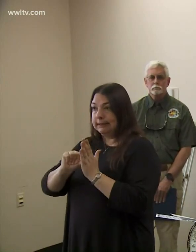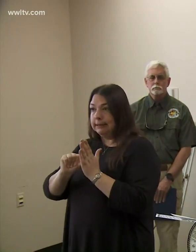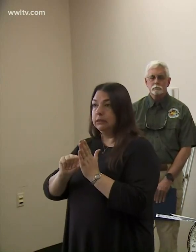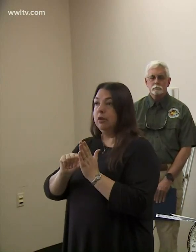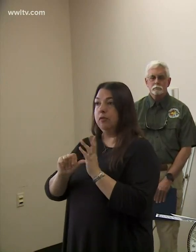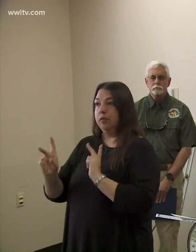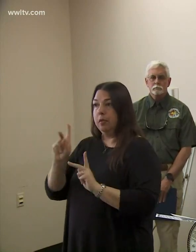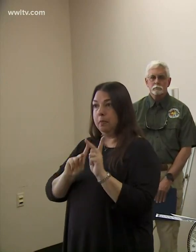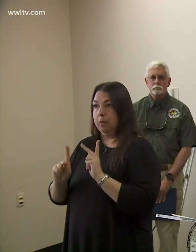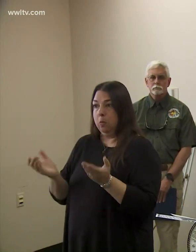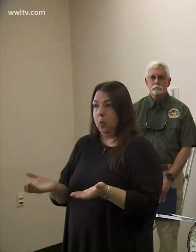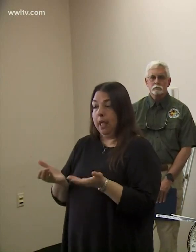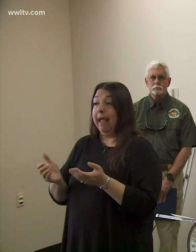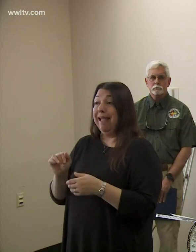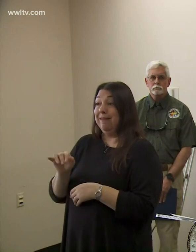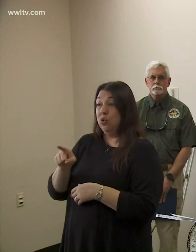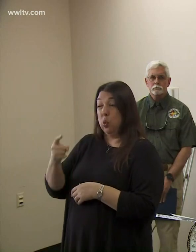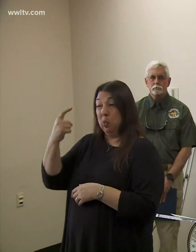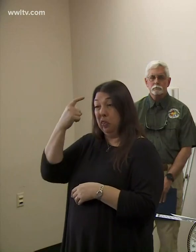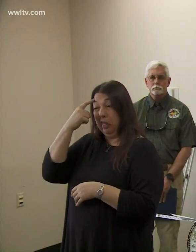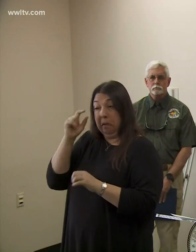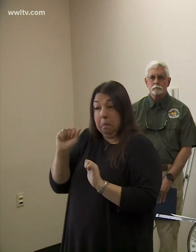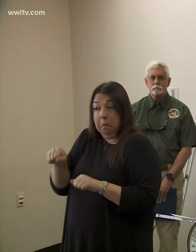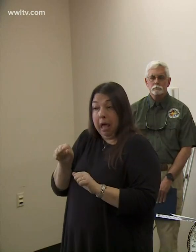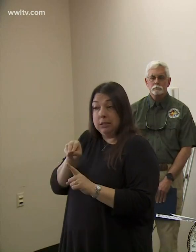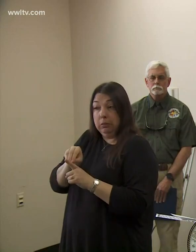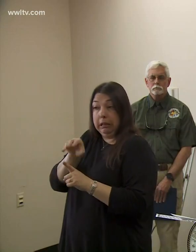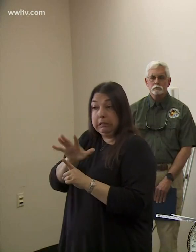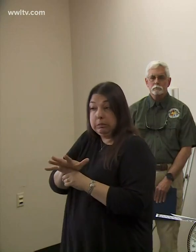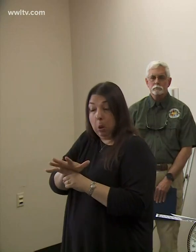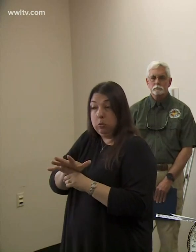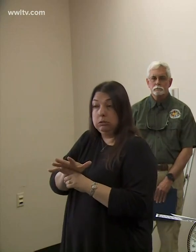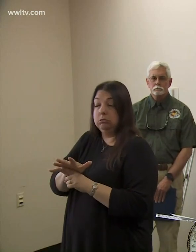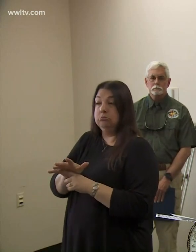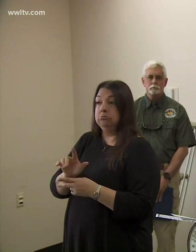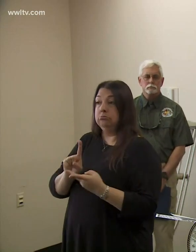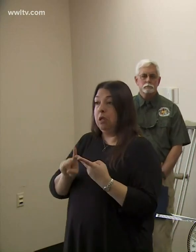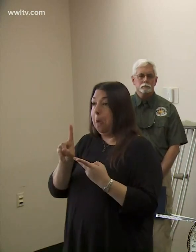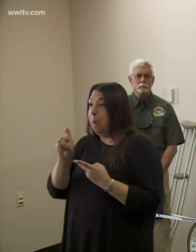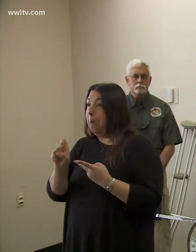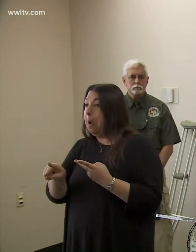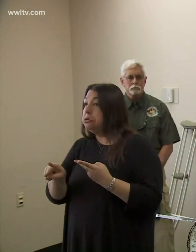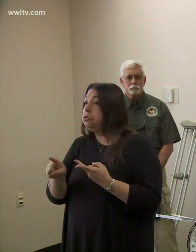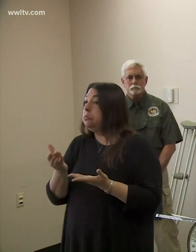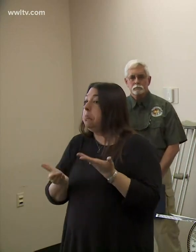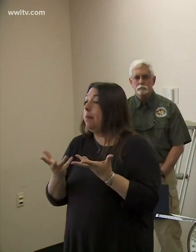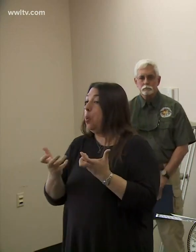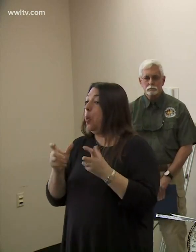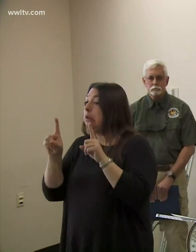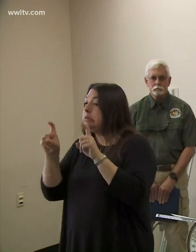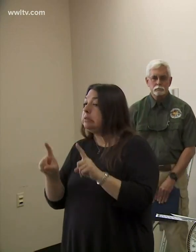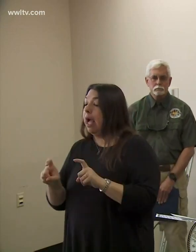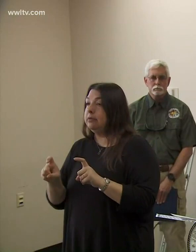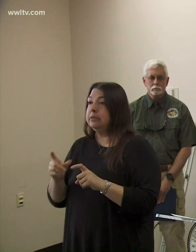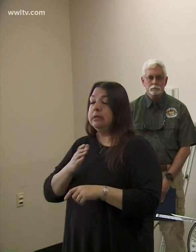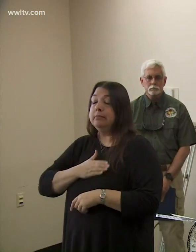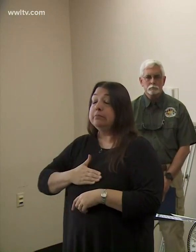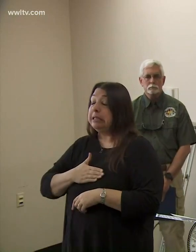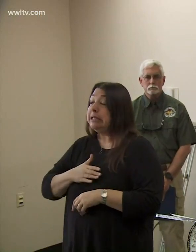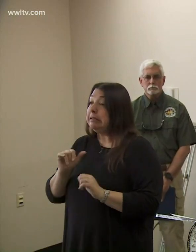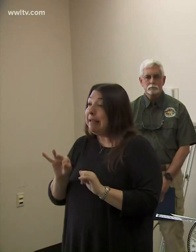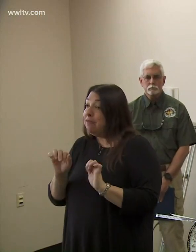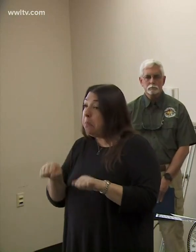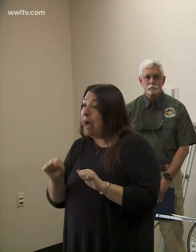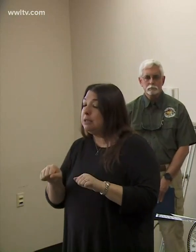the community. If you think you've been exposed and have a question that you need to be tested, please don't, if you can